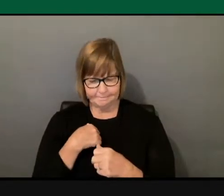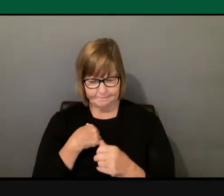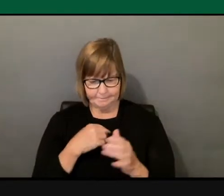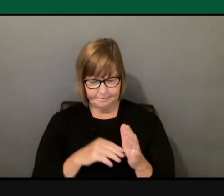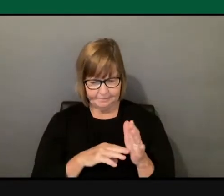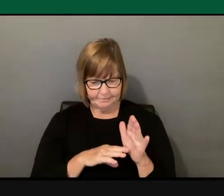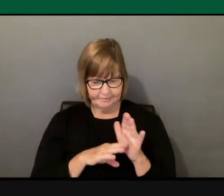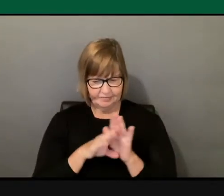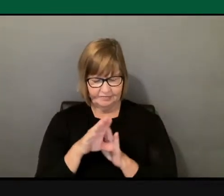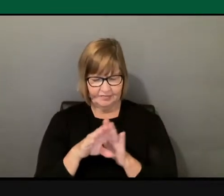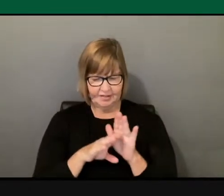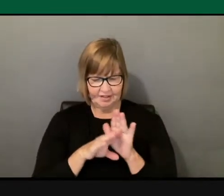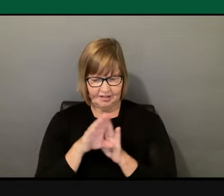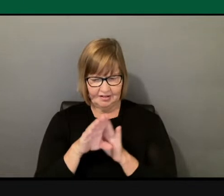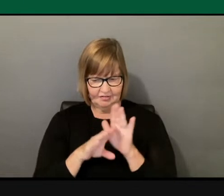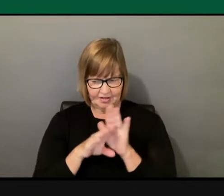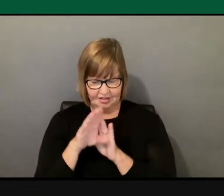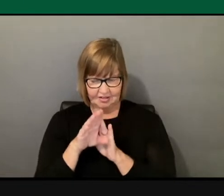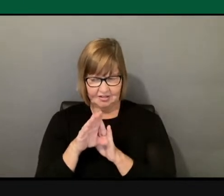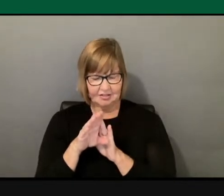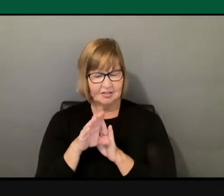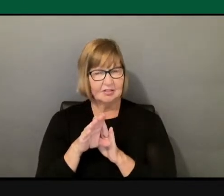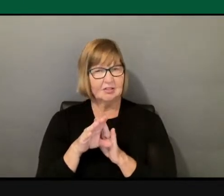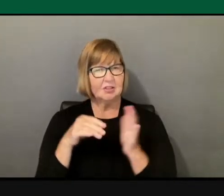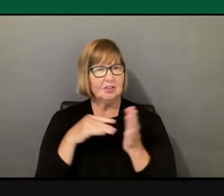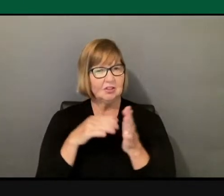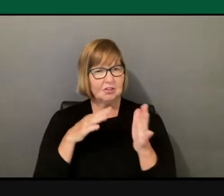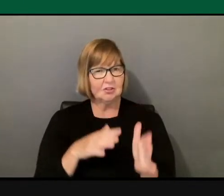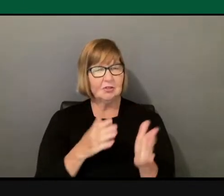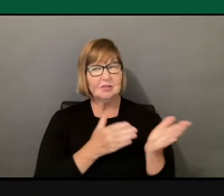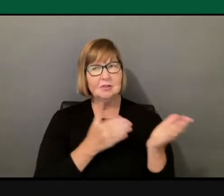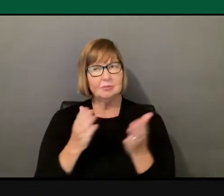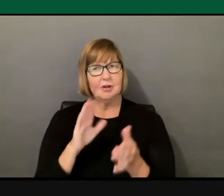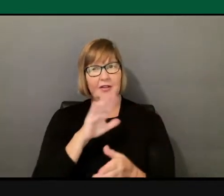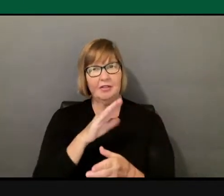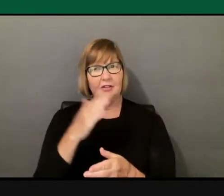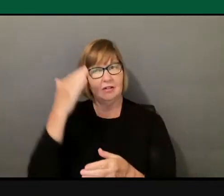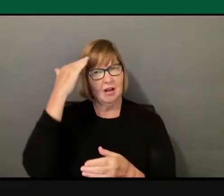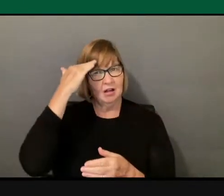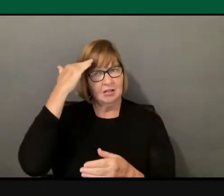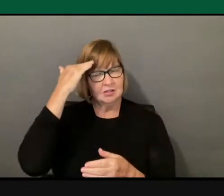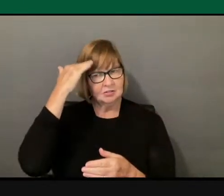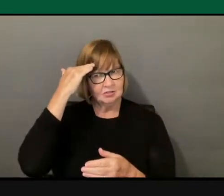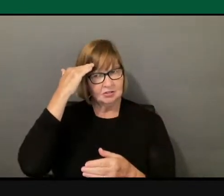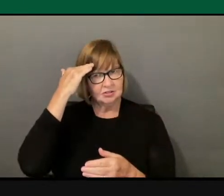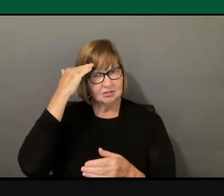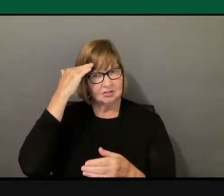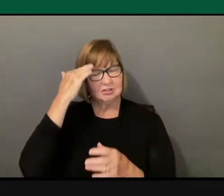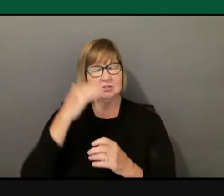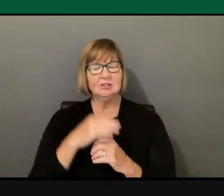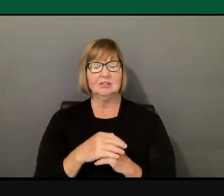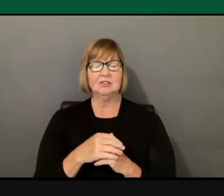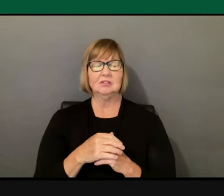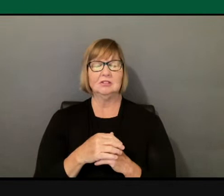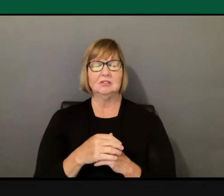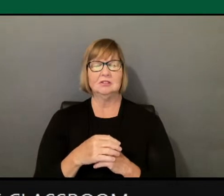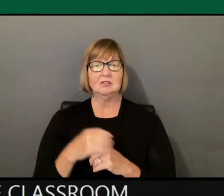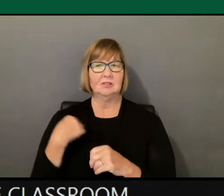the knowledges that students bring into the classroom, right? We're in positions of privilege,